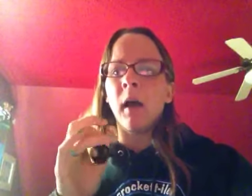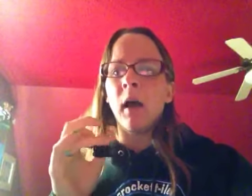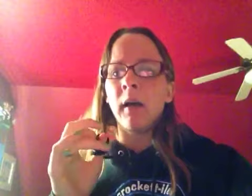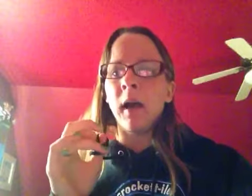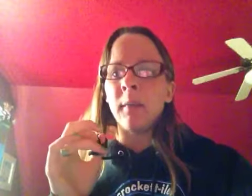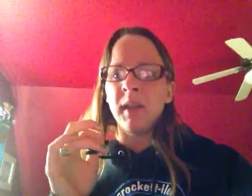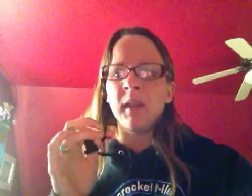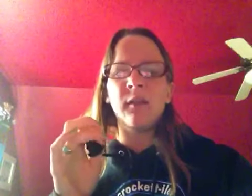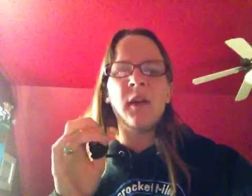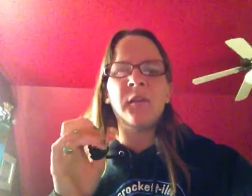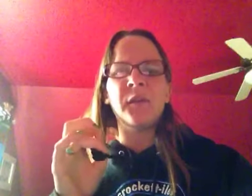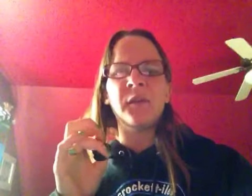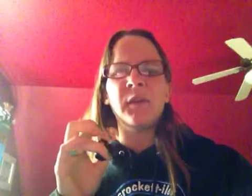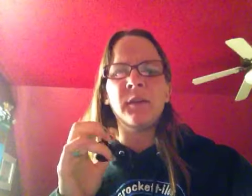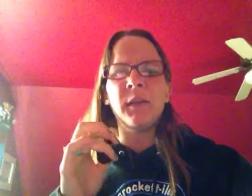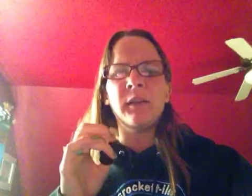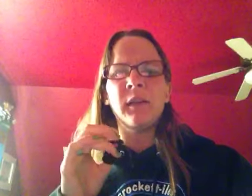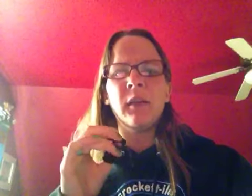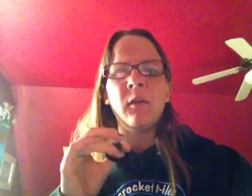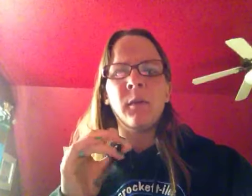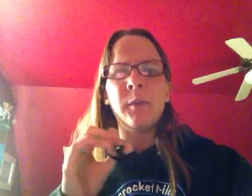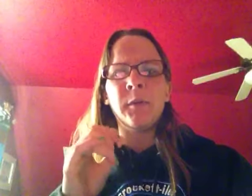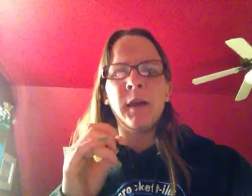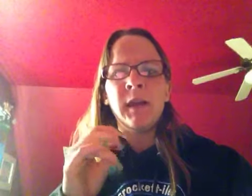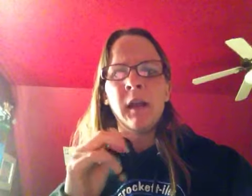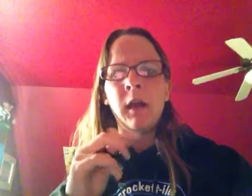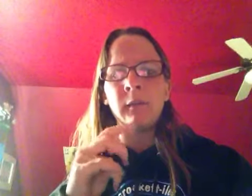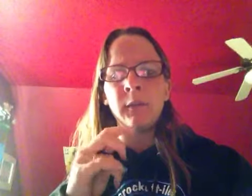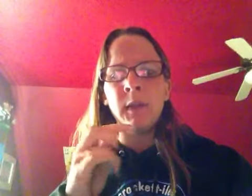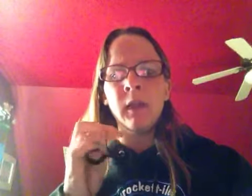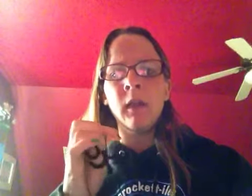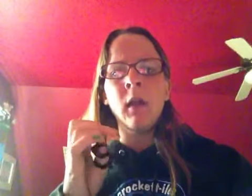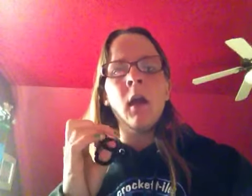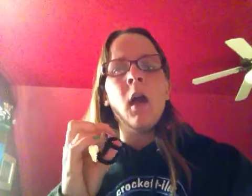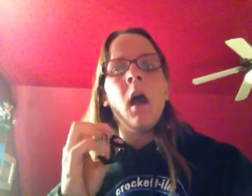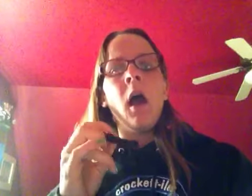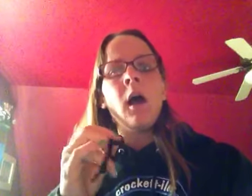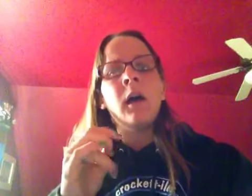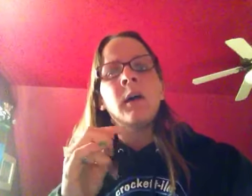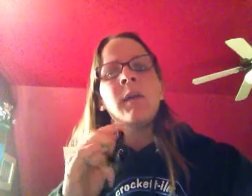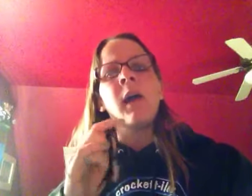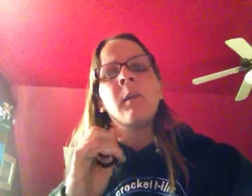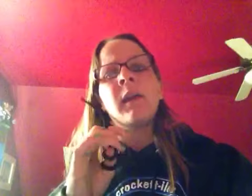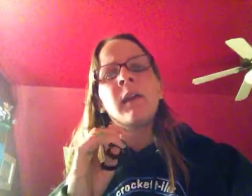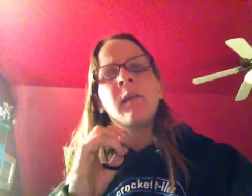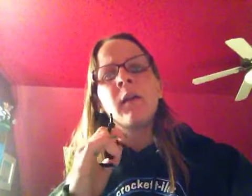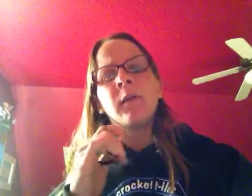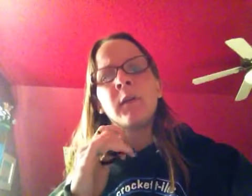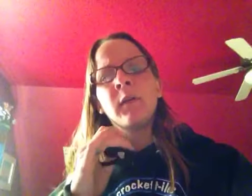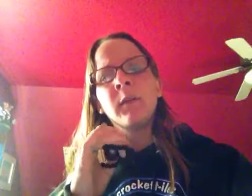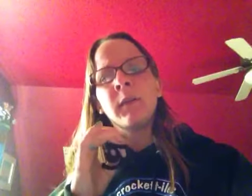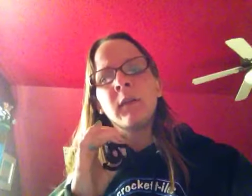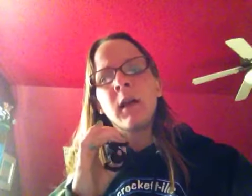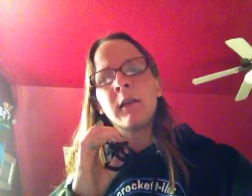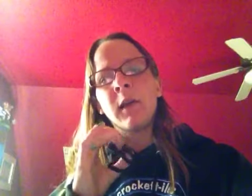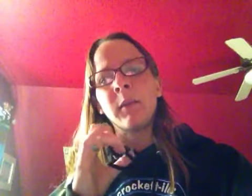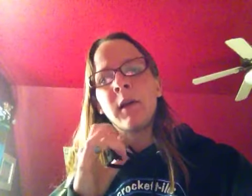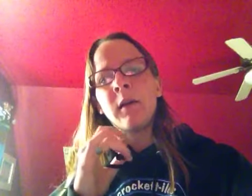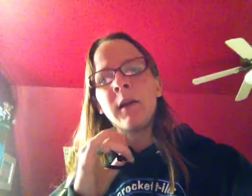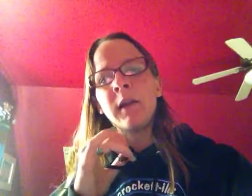got me a gift card for Christmas I don't remember when he got it for me Um, he got me a gift card for Christmas a long time ago and